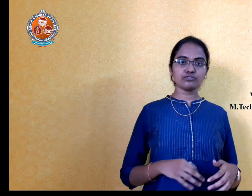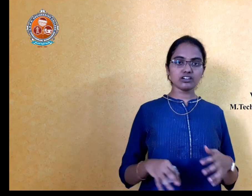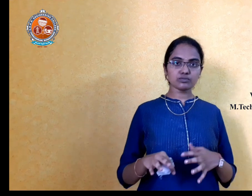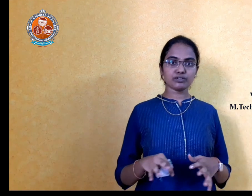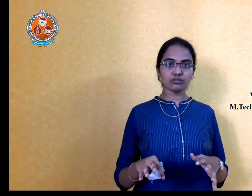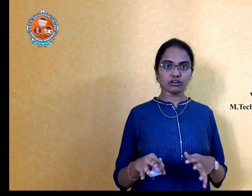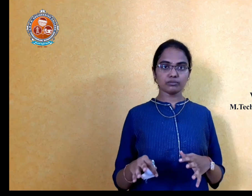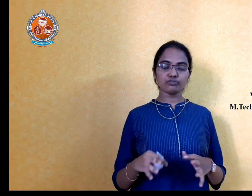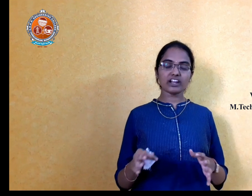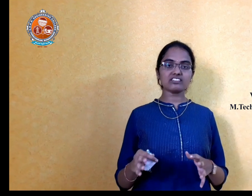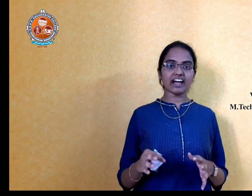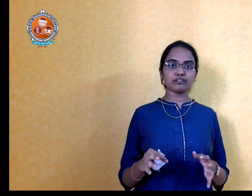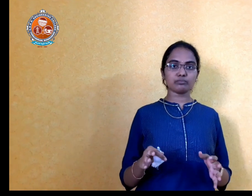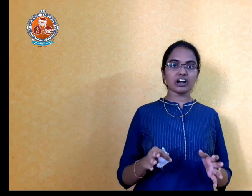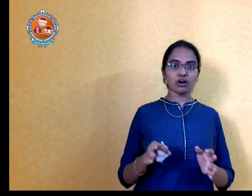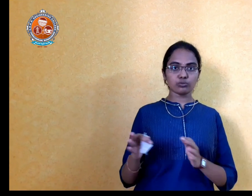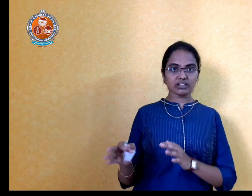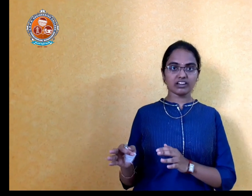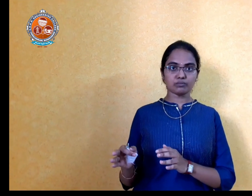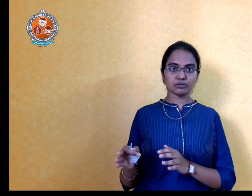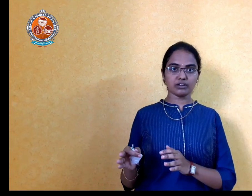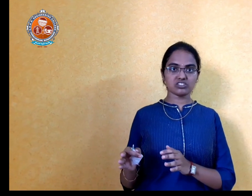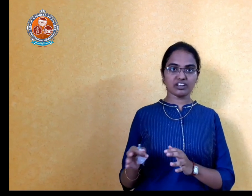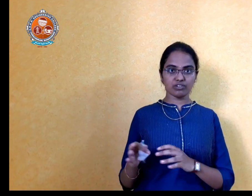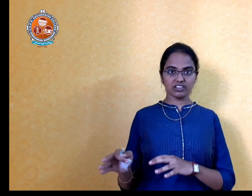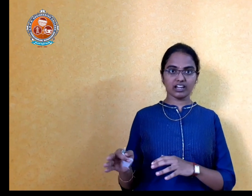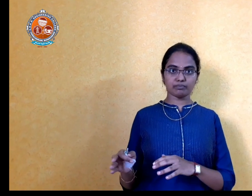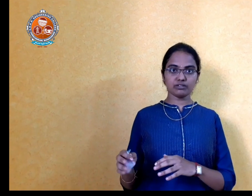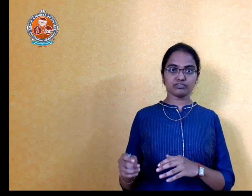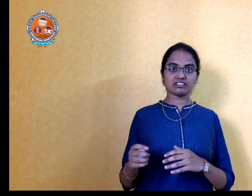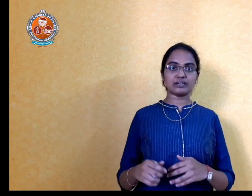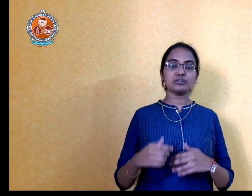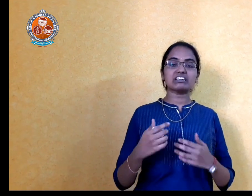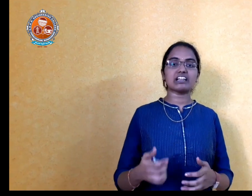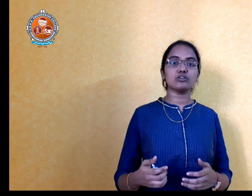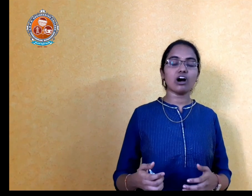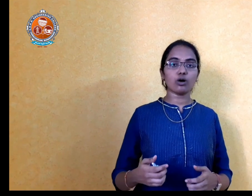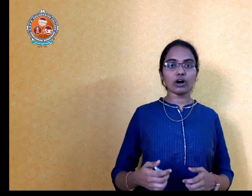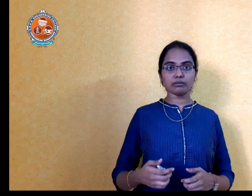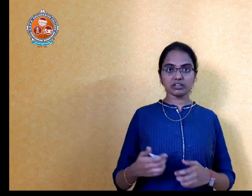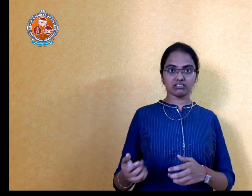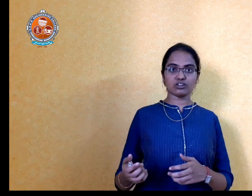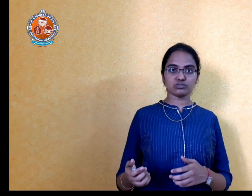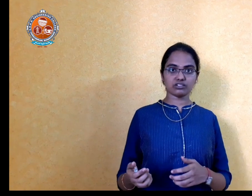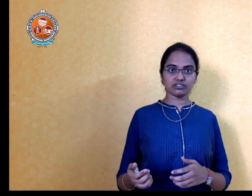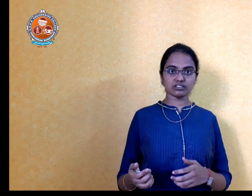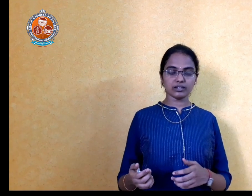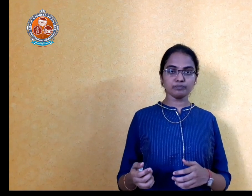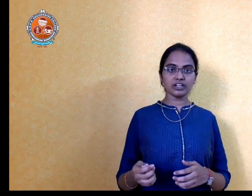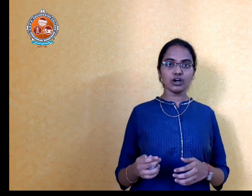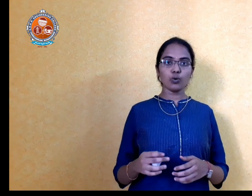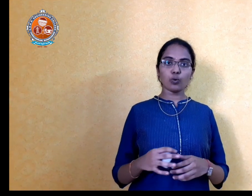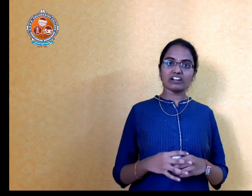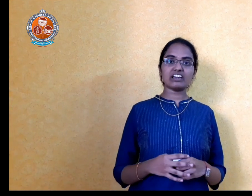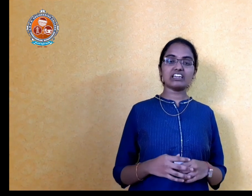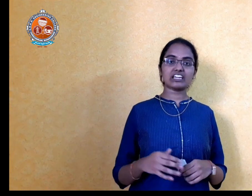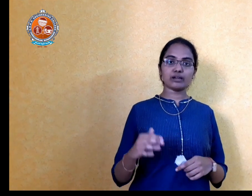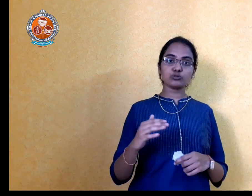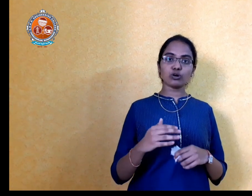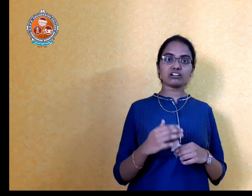First, before I start my how my great preparation everything happened, first let me tell you how I met Raju sir firstly. One day he came to our